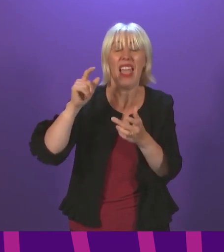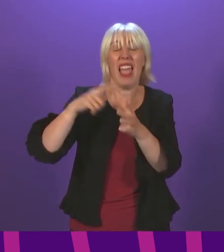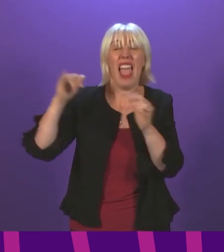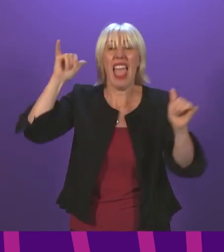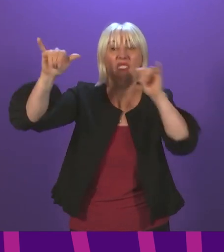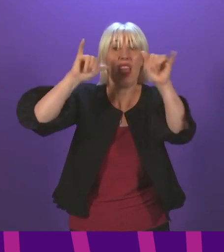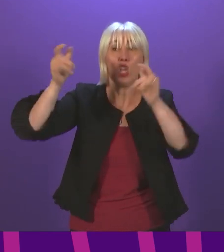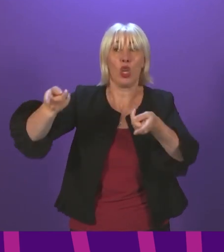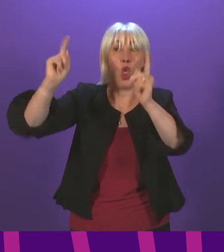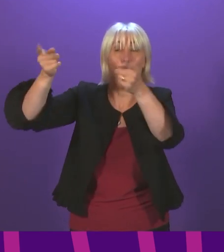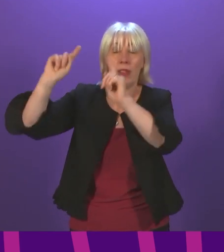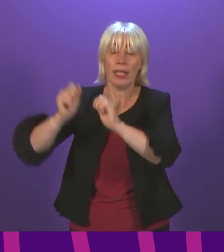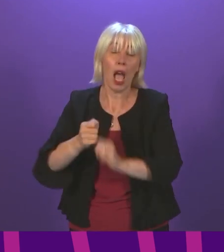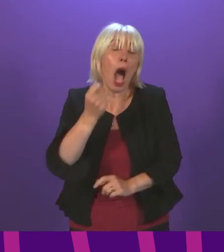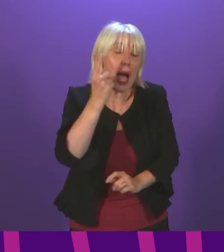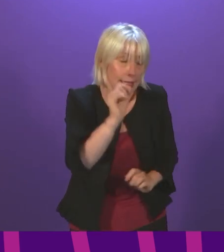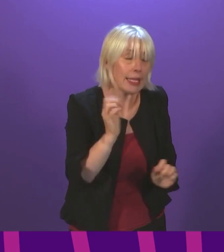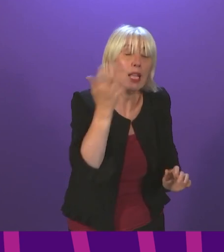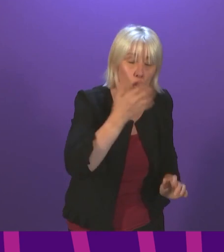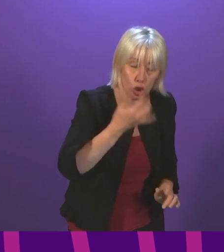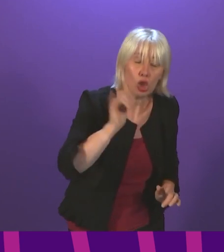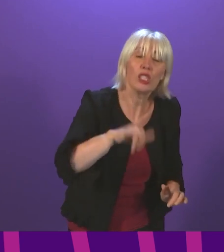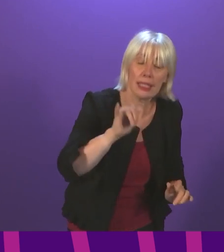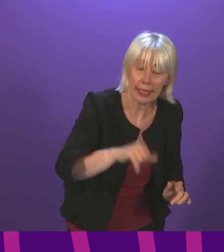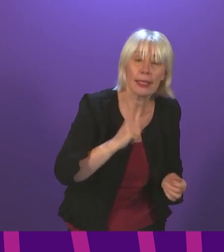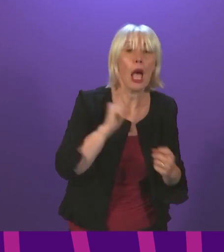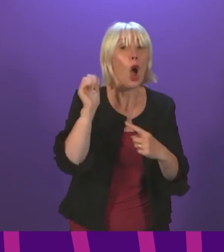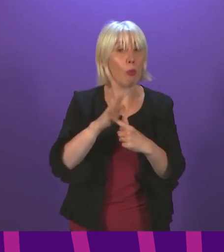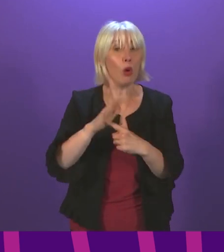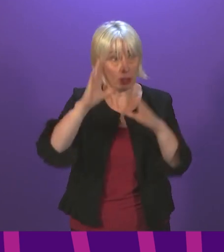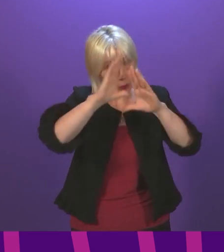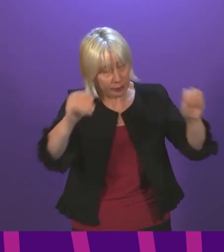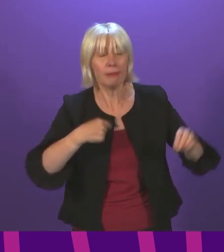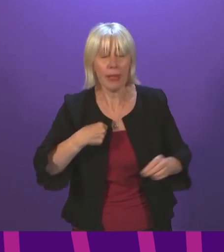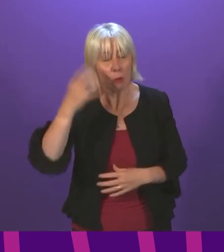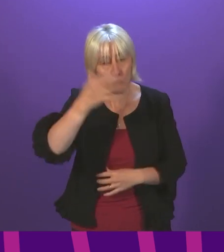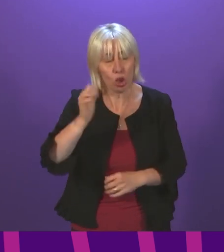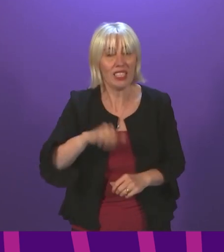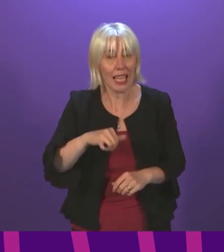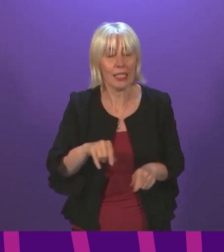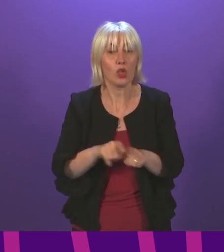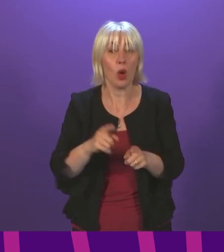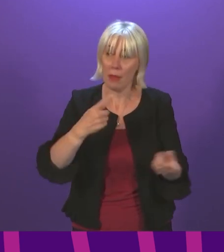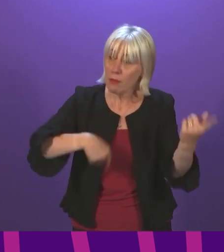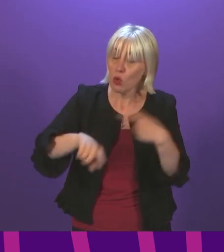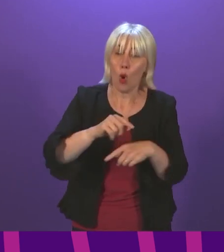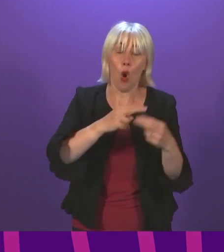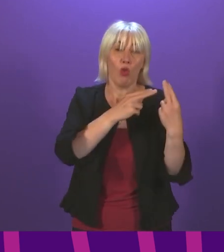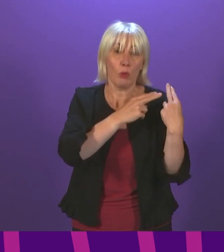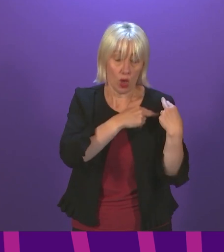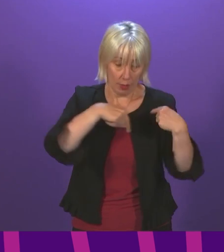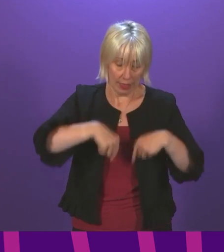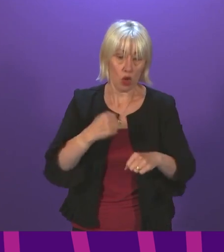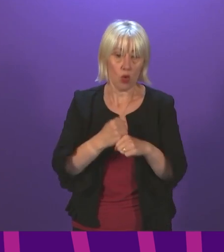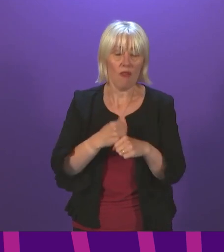do understand the concerns that have been raised here. I think it is important to say that. Therefore, there is a responsibility on Hyal and indeed on the Scottish